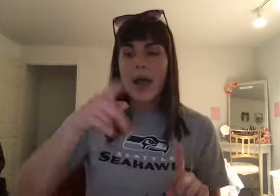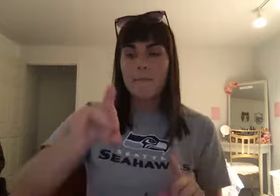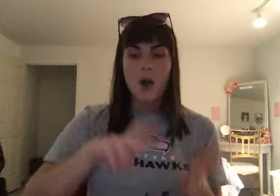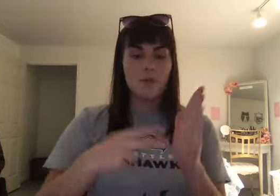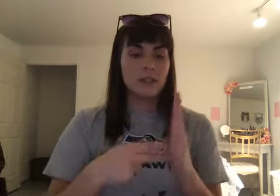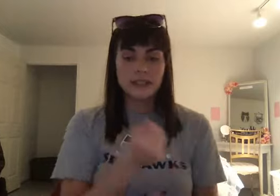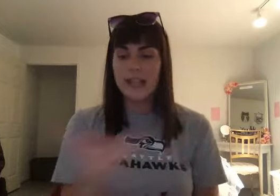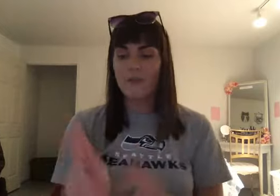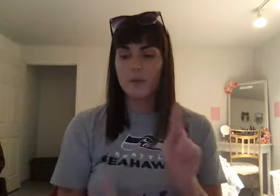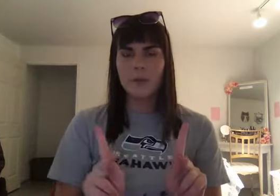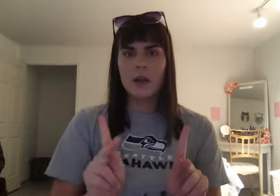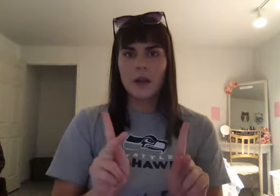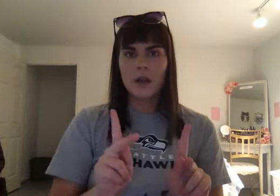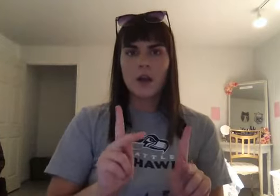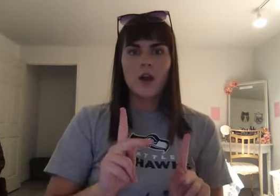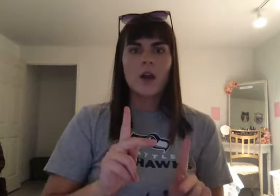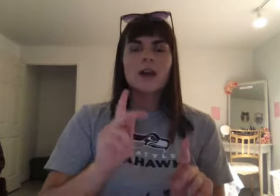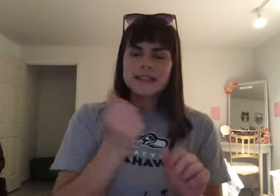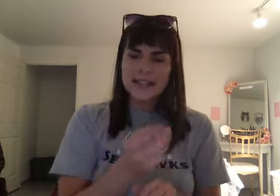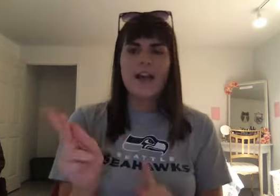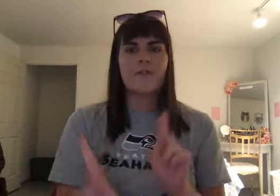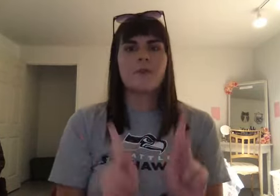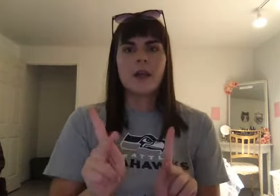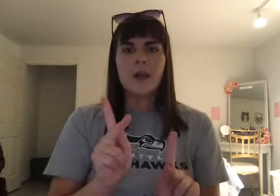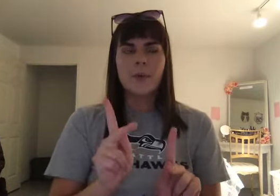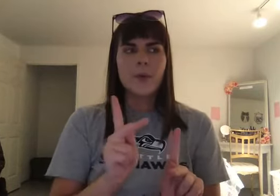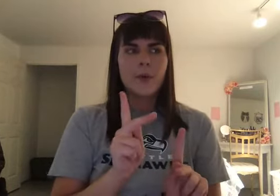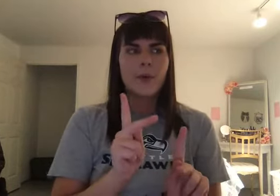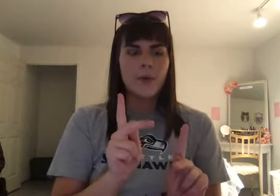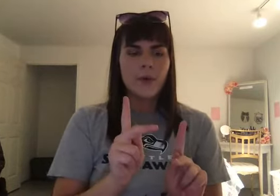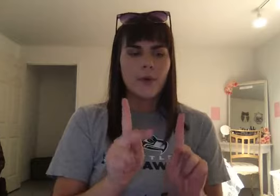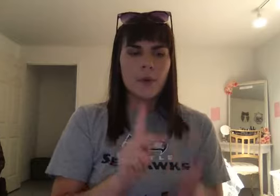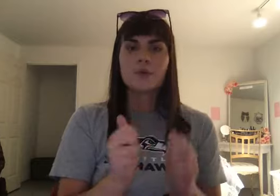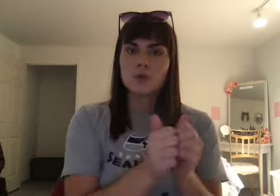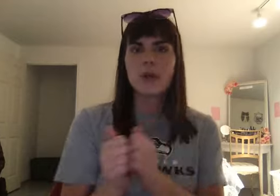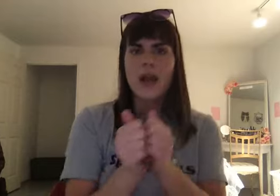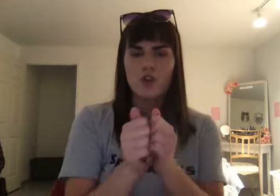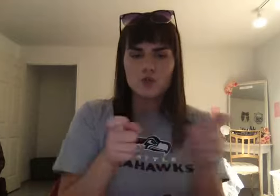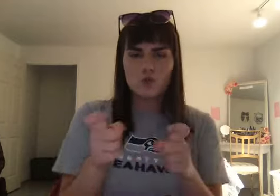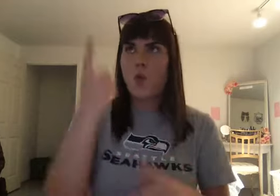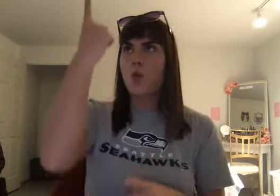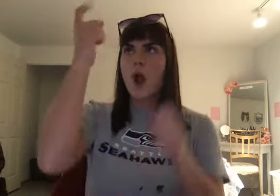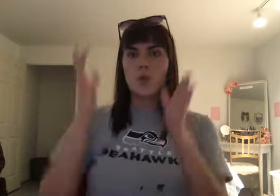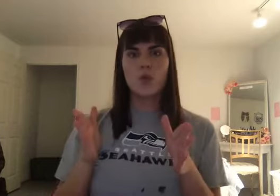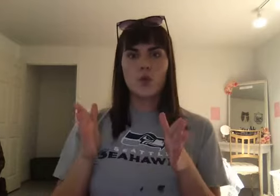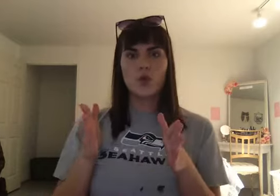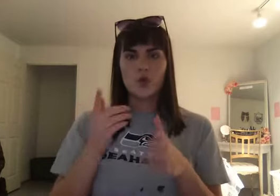state. Or one. One kingdom. But several. Of them. Together. Under the control. Of one ruler. And that could happen. Peacefully.